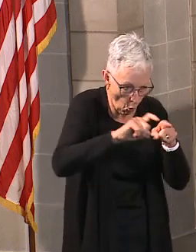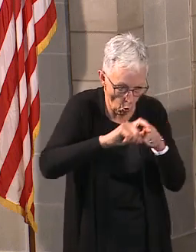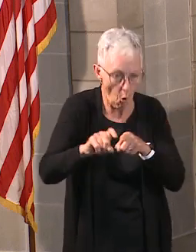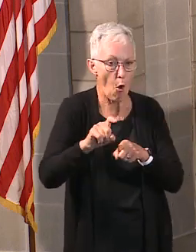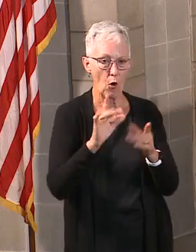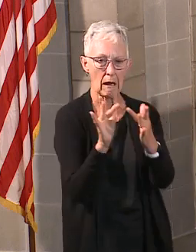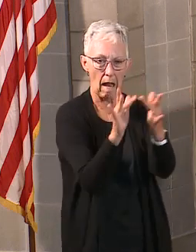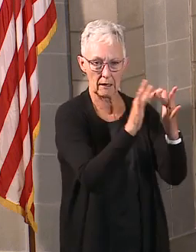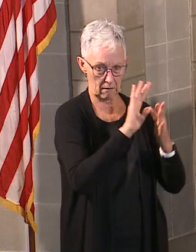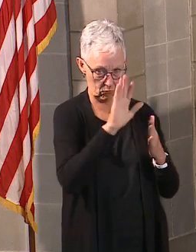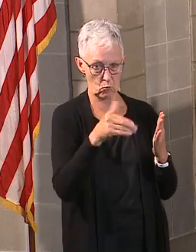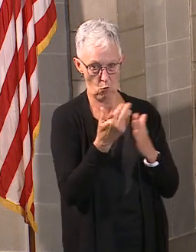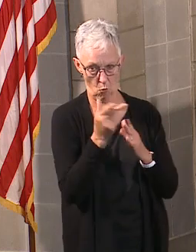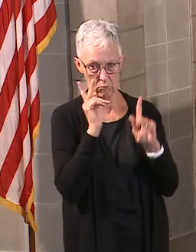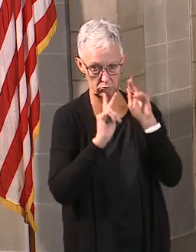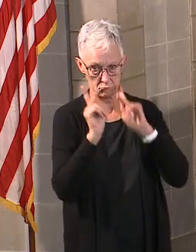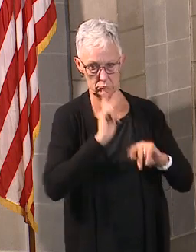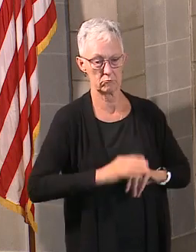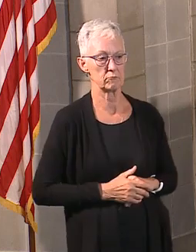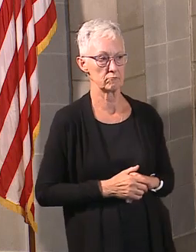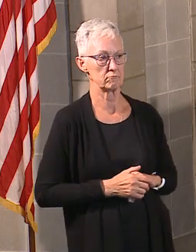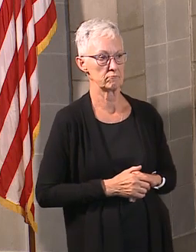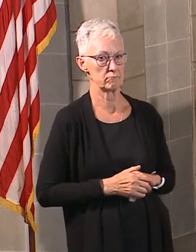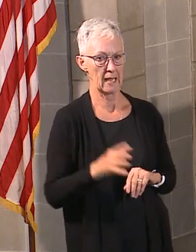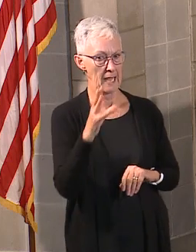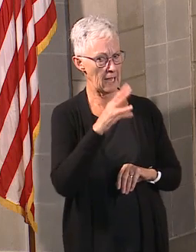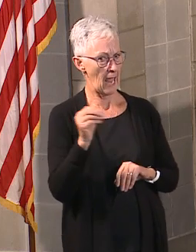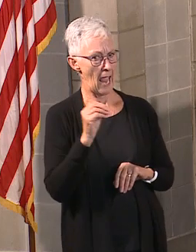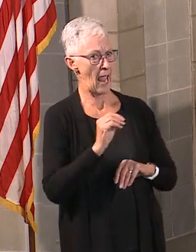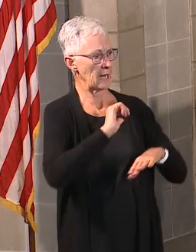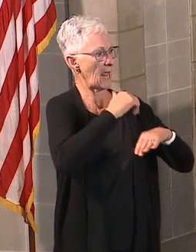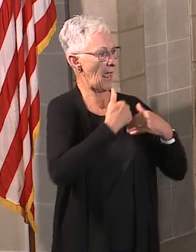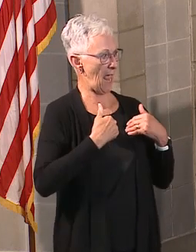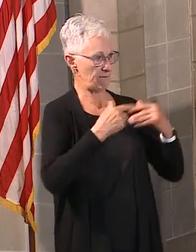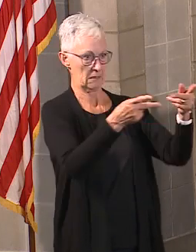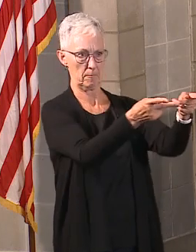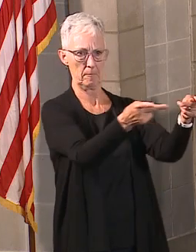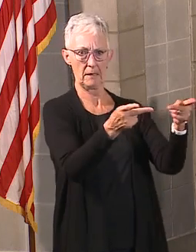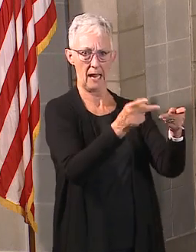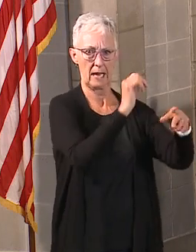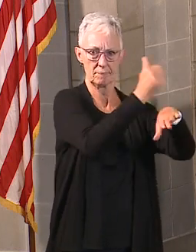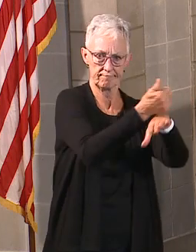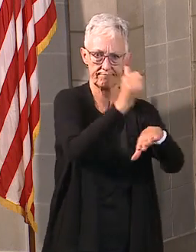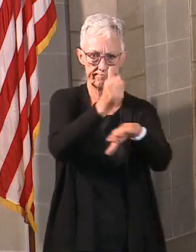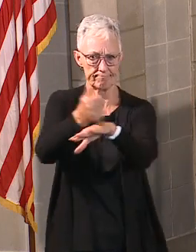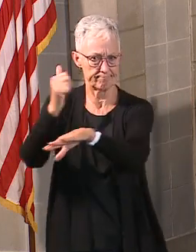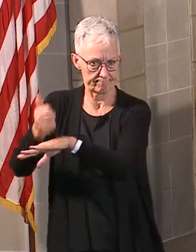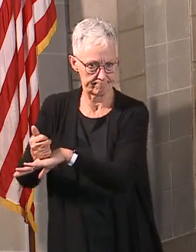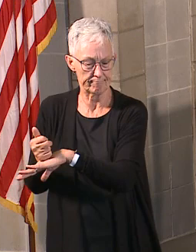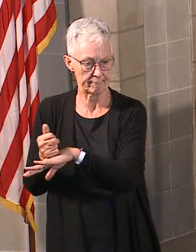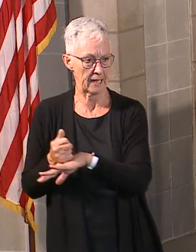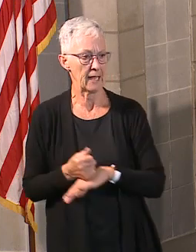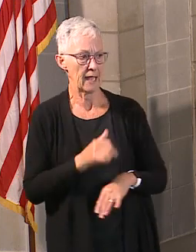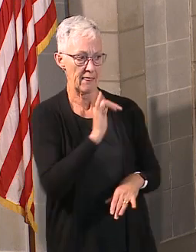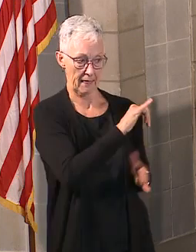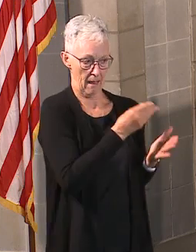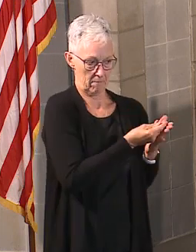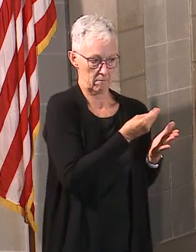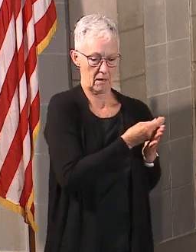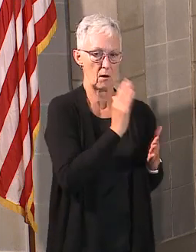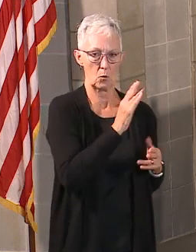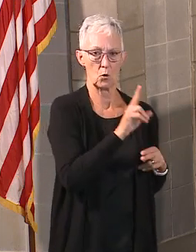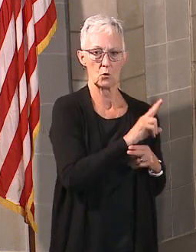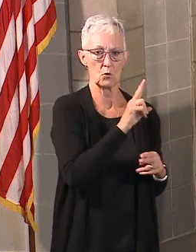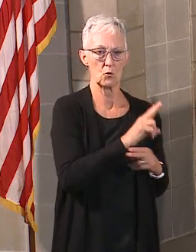important when you are serving populations of being at risk. And so the areas that they're going to be focusing on is